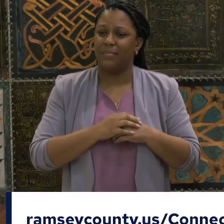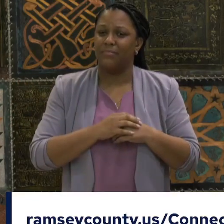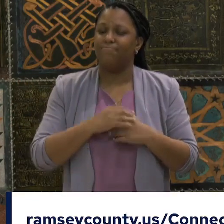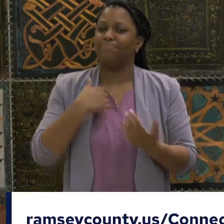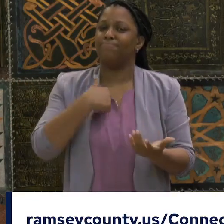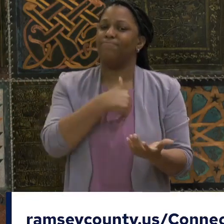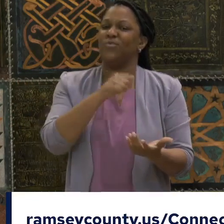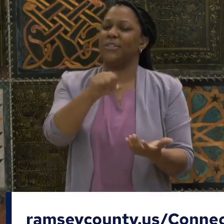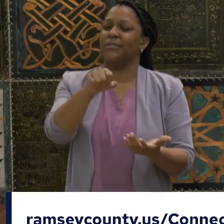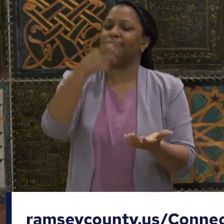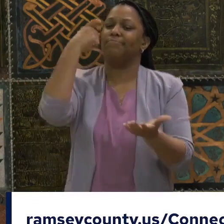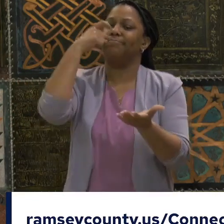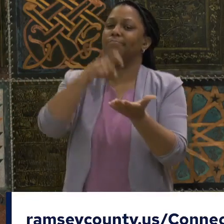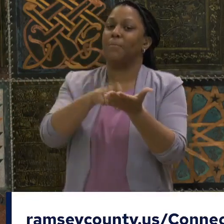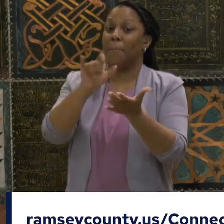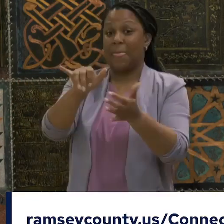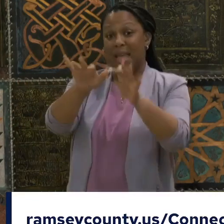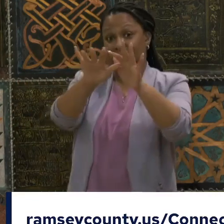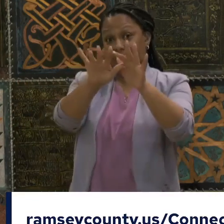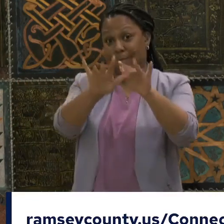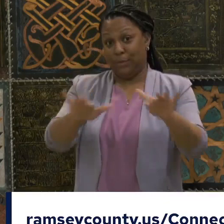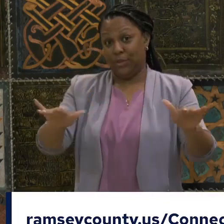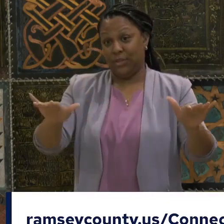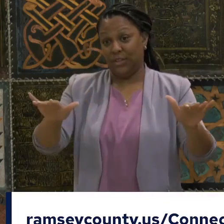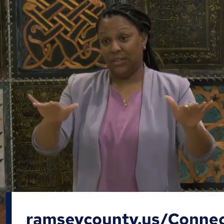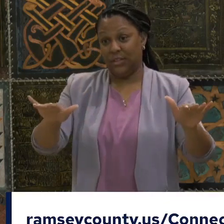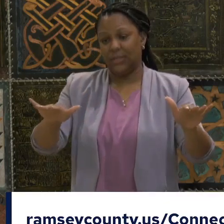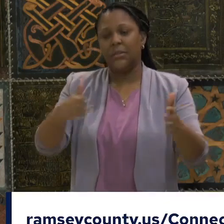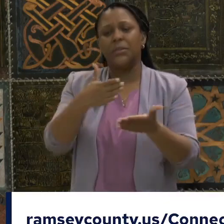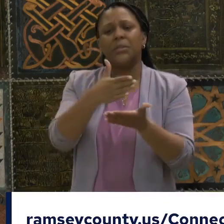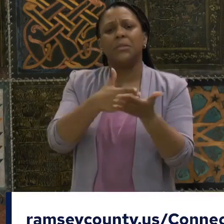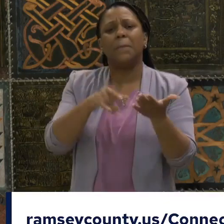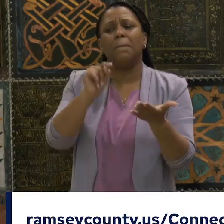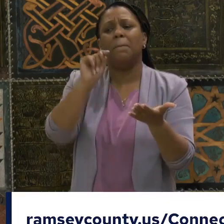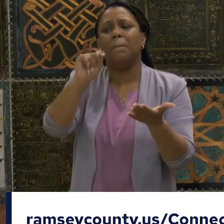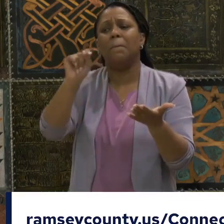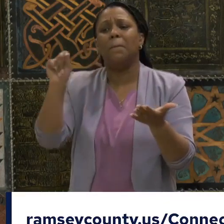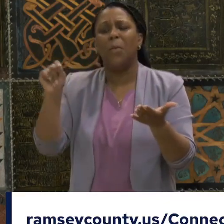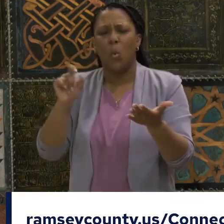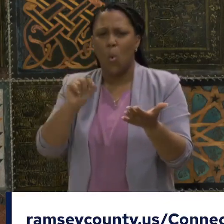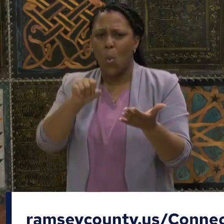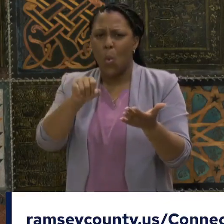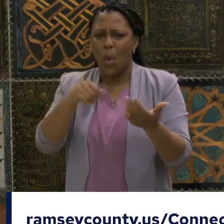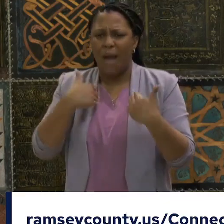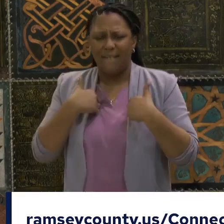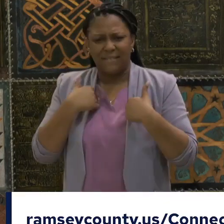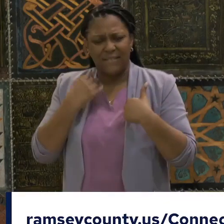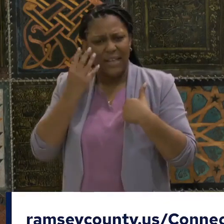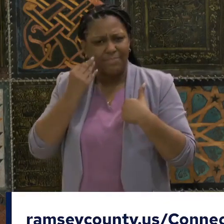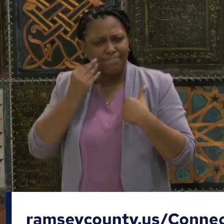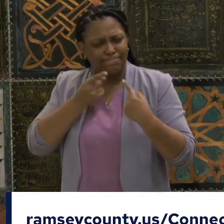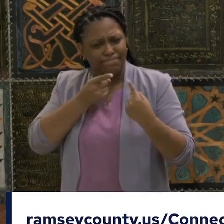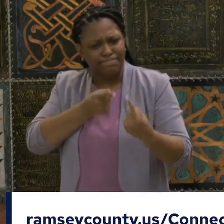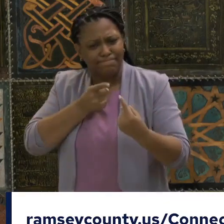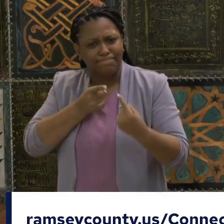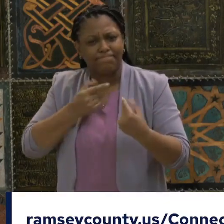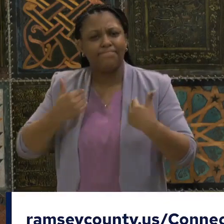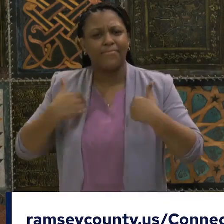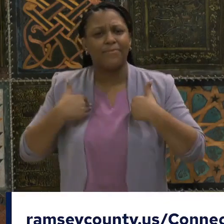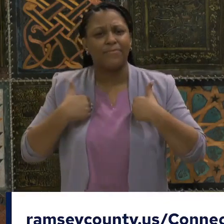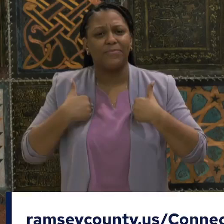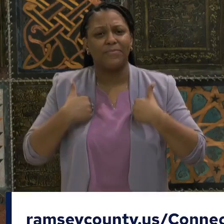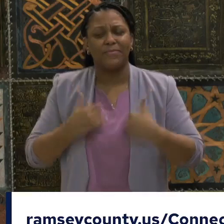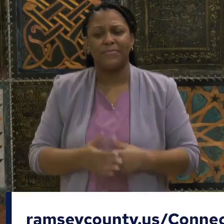are also many challenges that our communities are facing, especially those who are from marginalized communities, and why this work is so